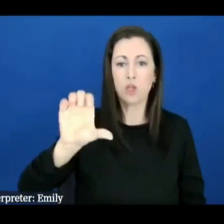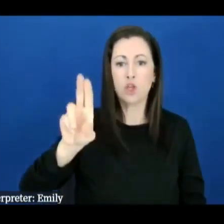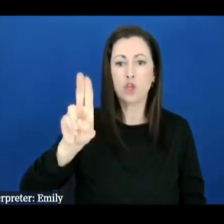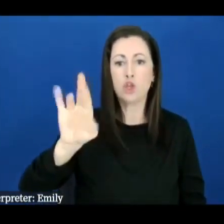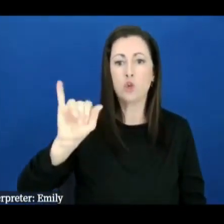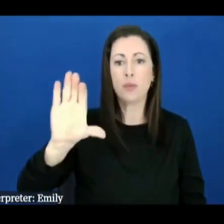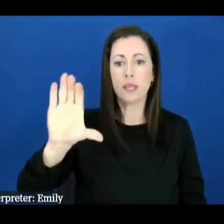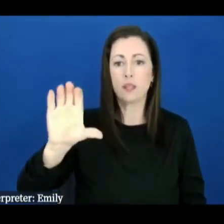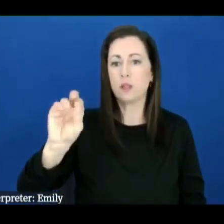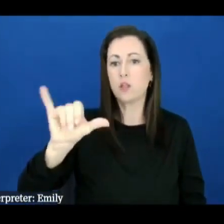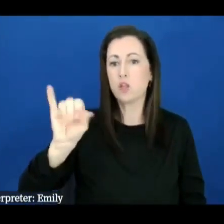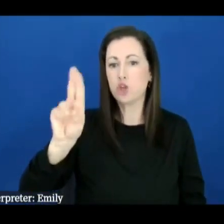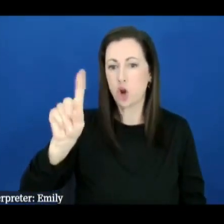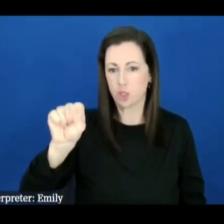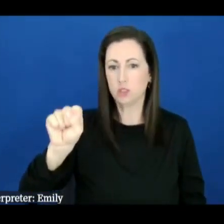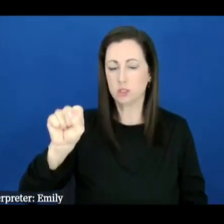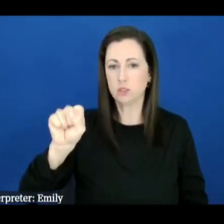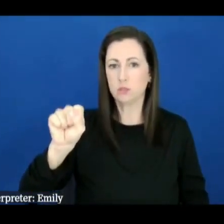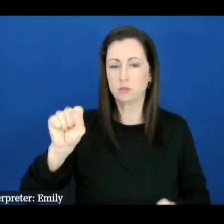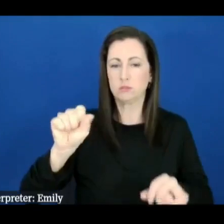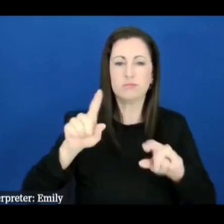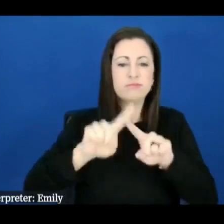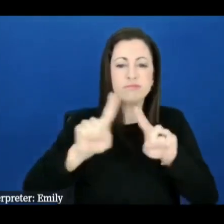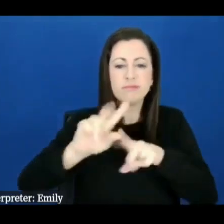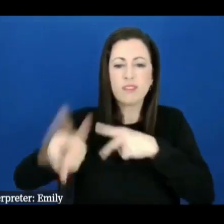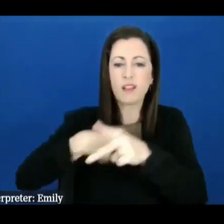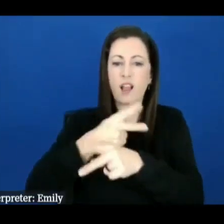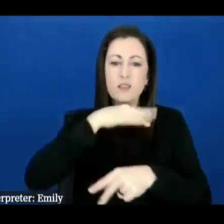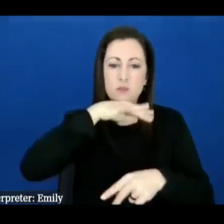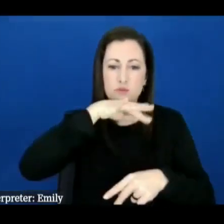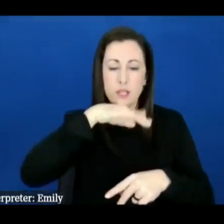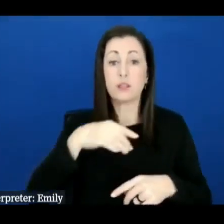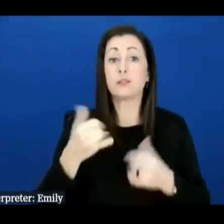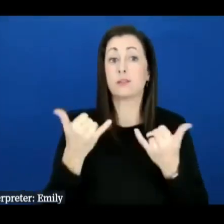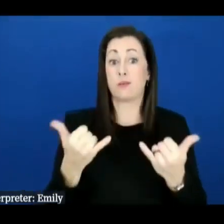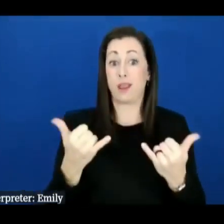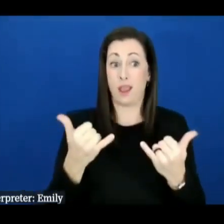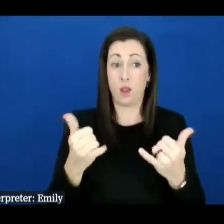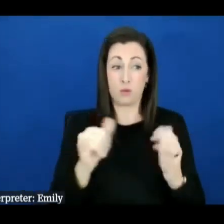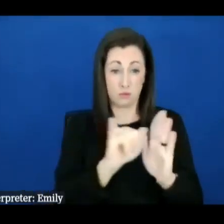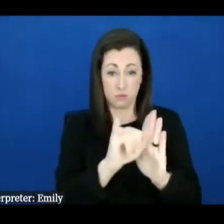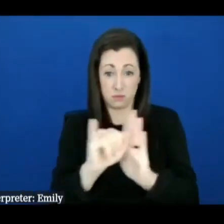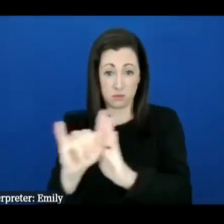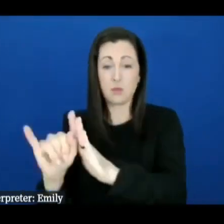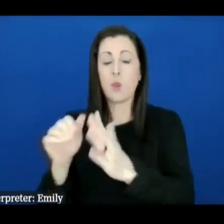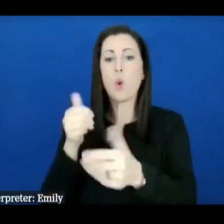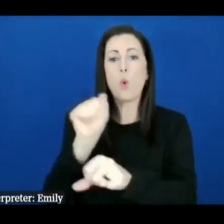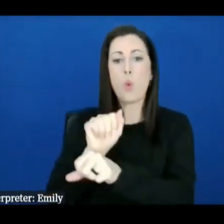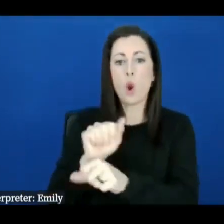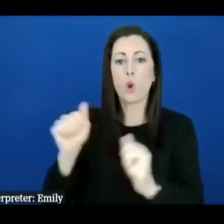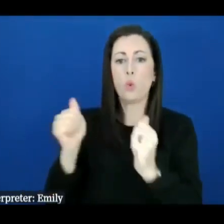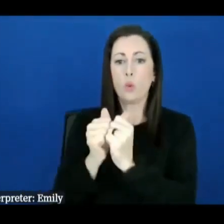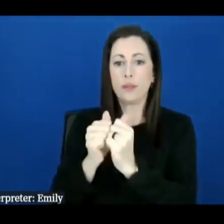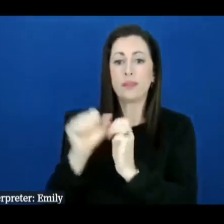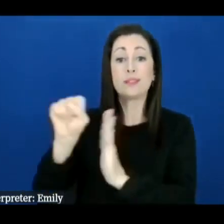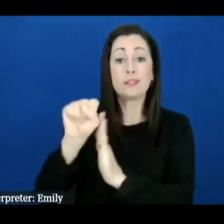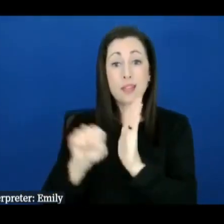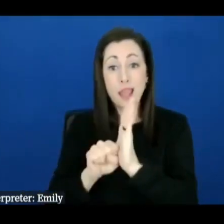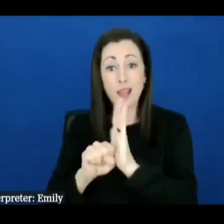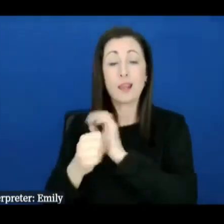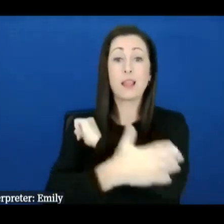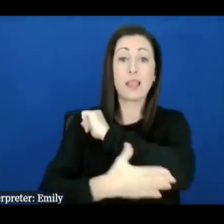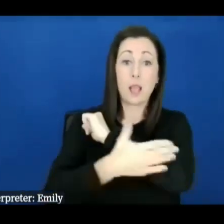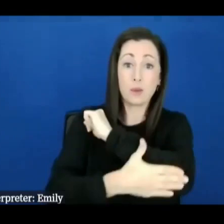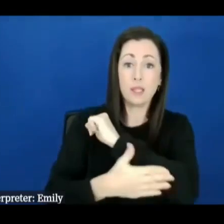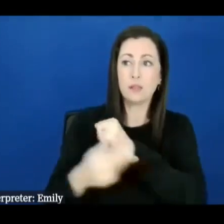forms of debris so we're working closely now with the state and the counties to figure out what is needed so